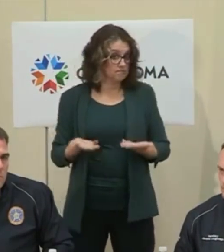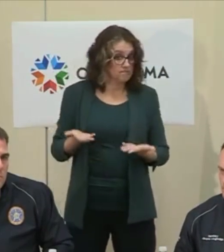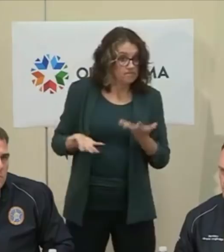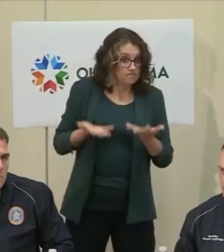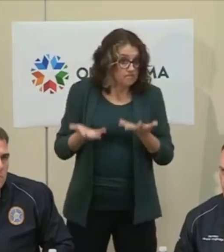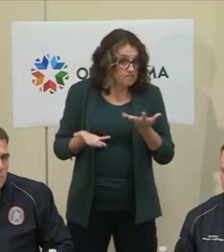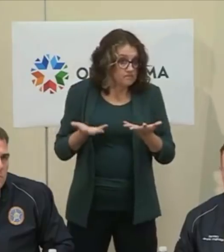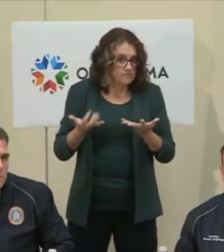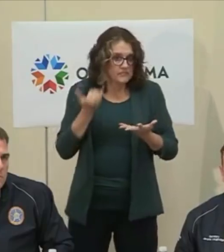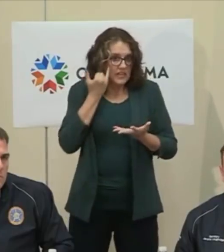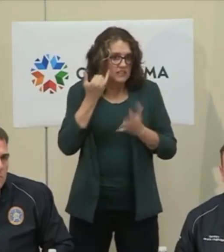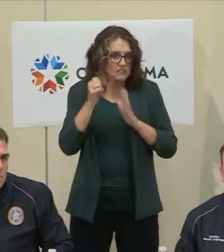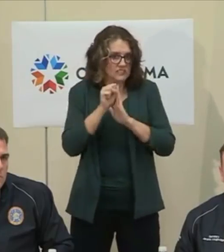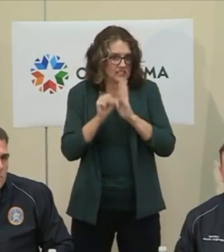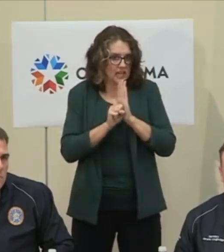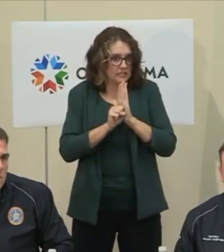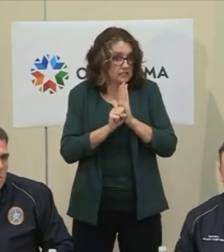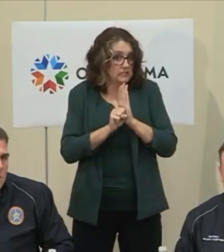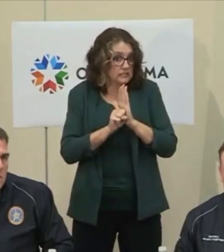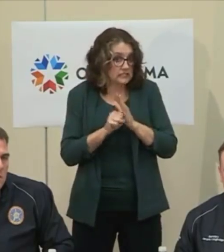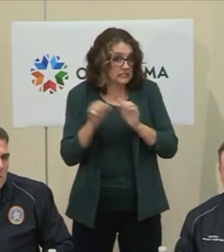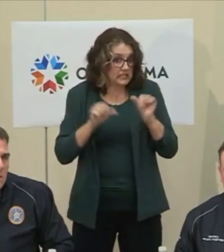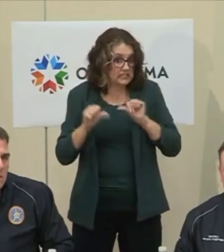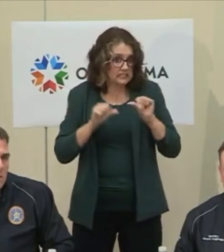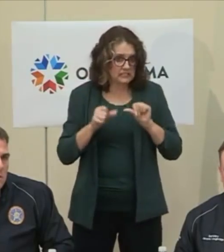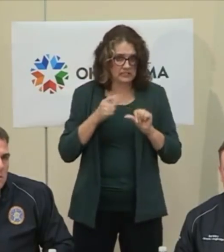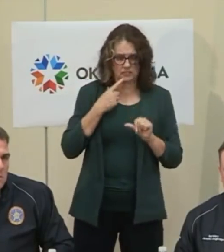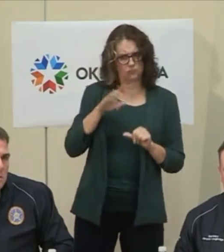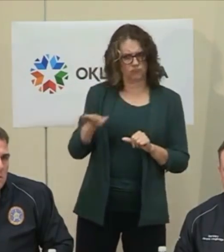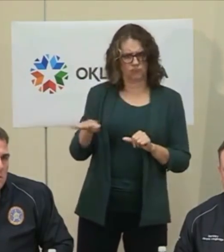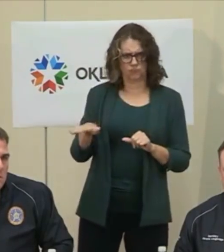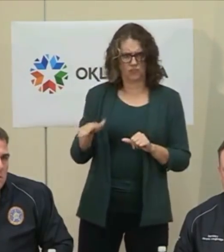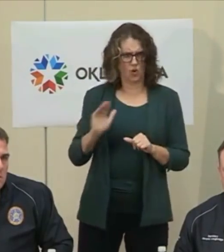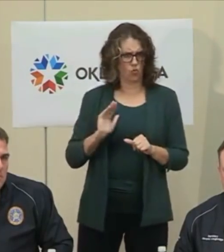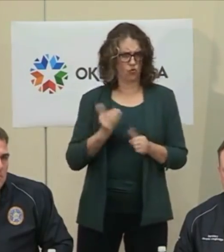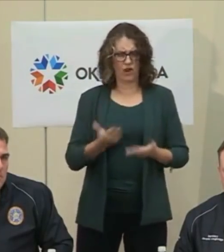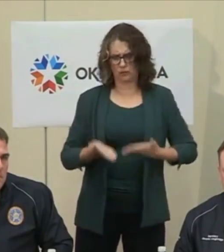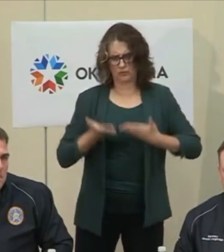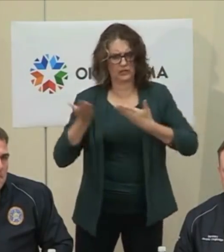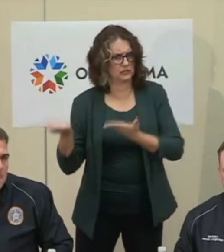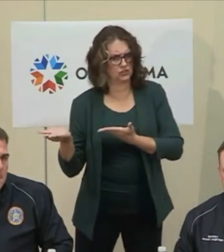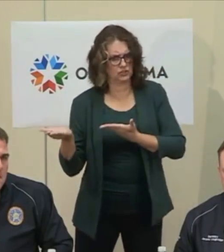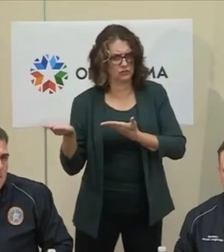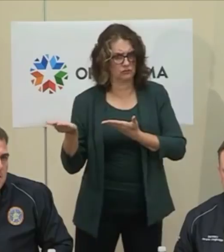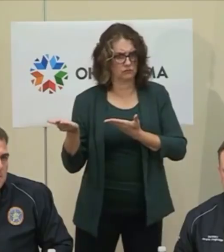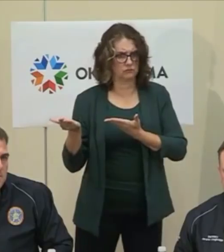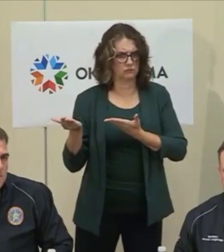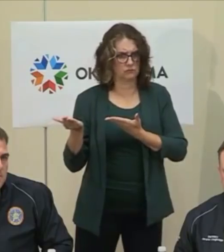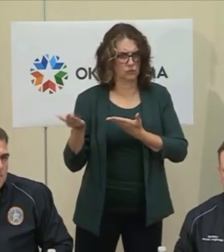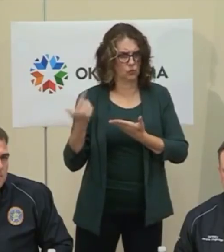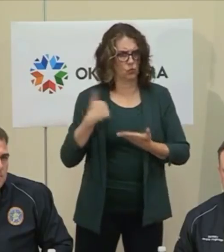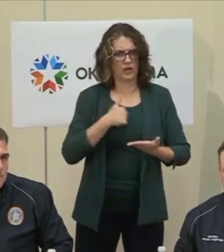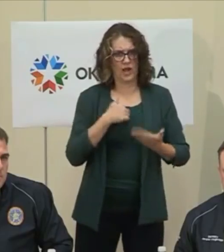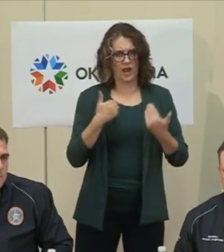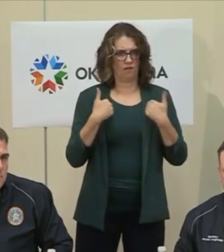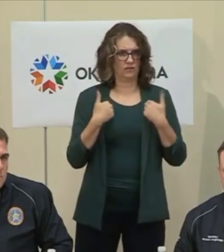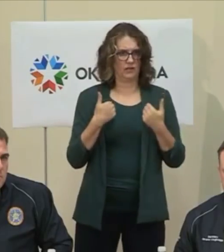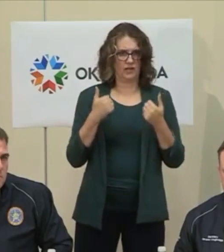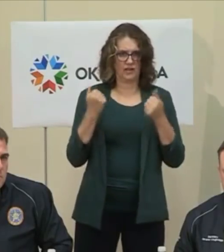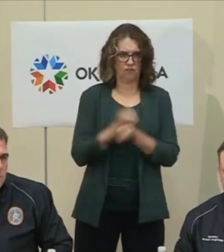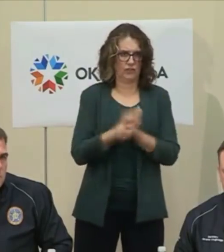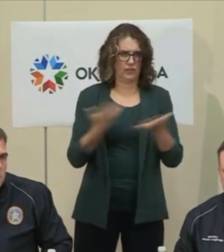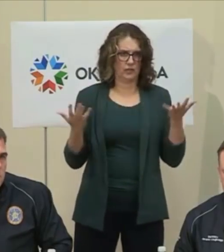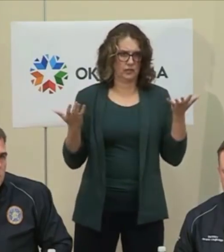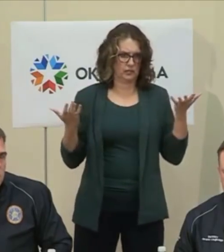If the state's epidemiologists came to you and said, Governor, it's our recommendation that we have all these restaurants and bars